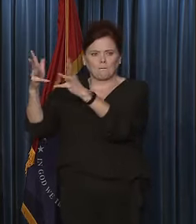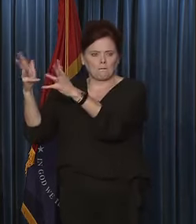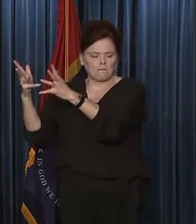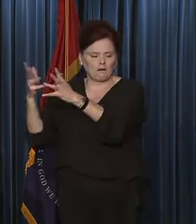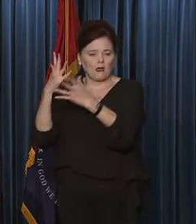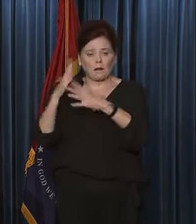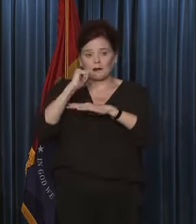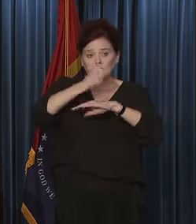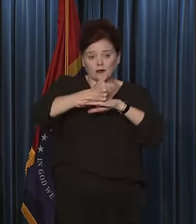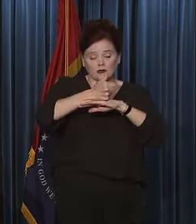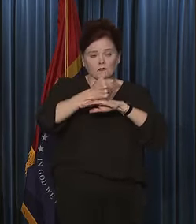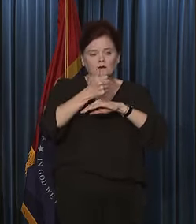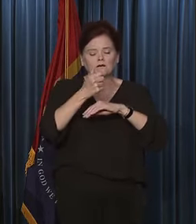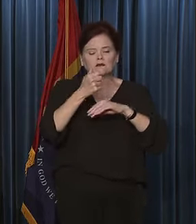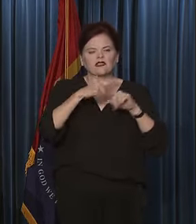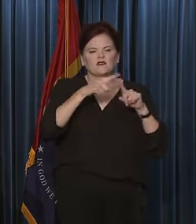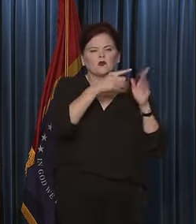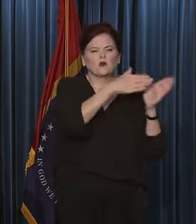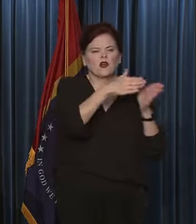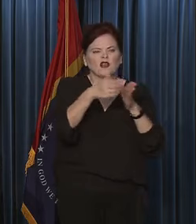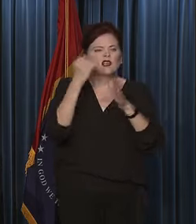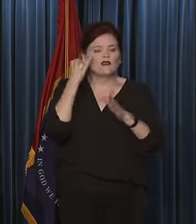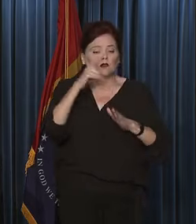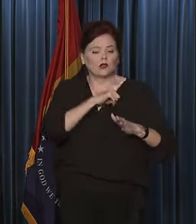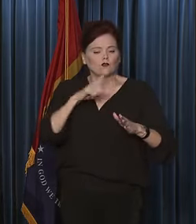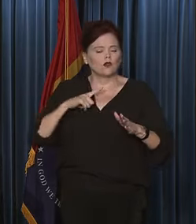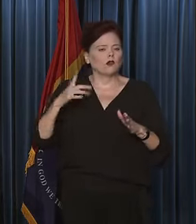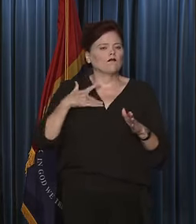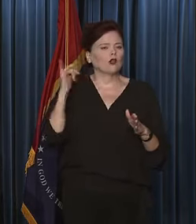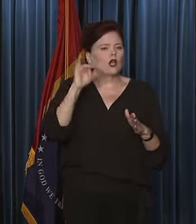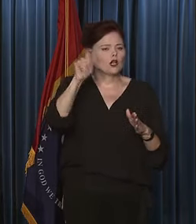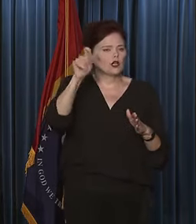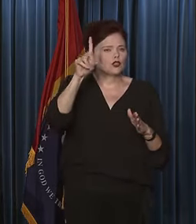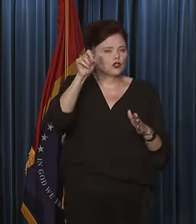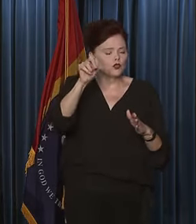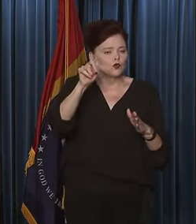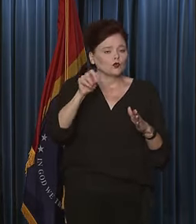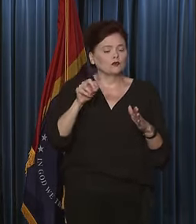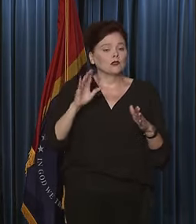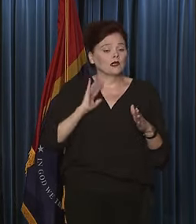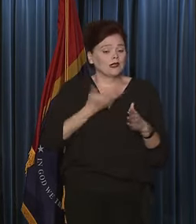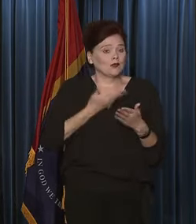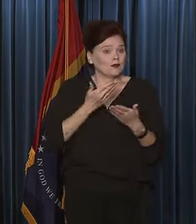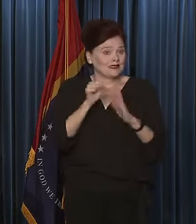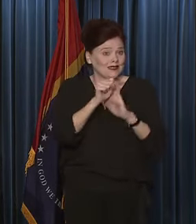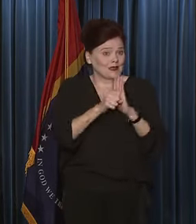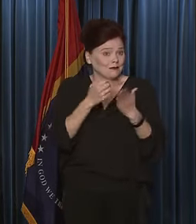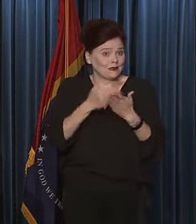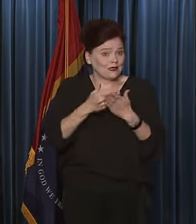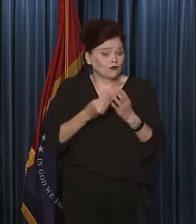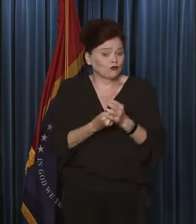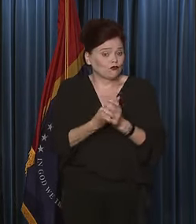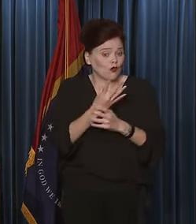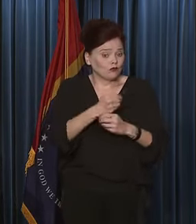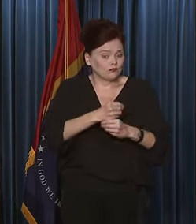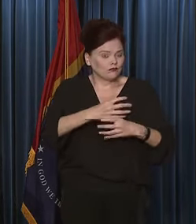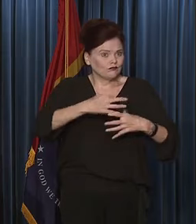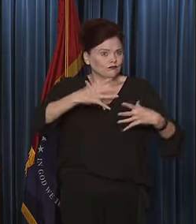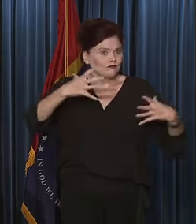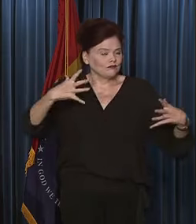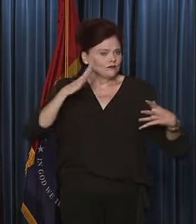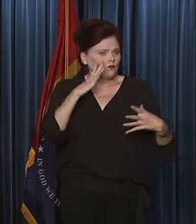the legislature felt they needed to do so that as revenues continue to grow, that we would see